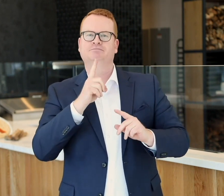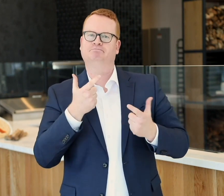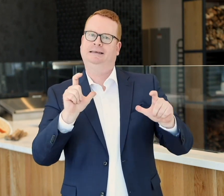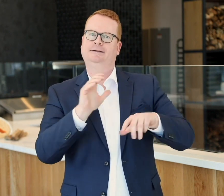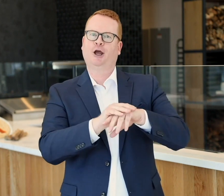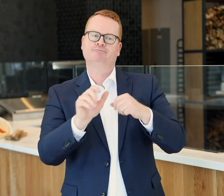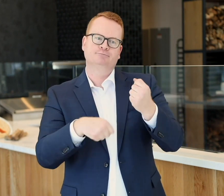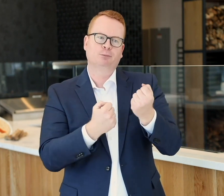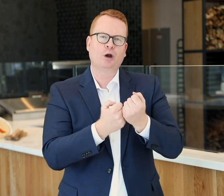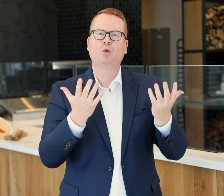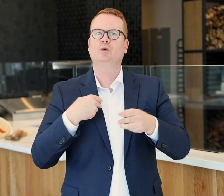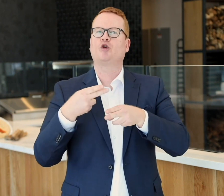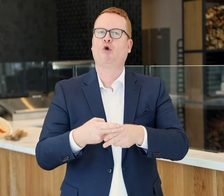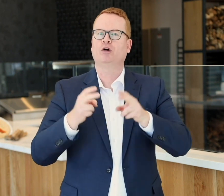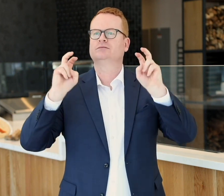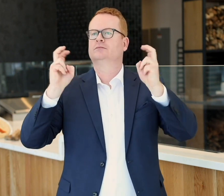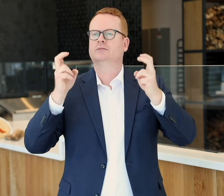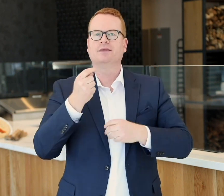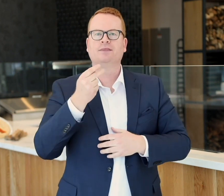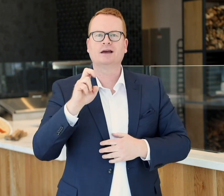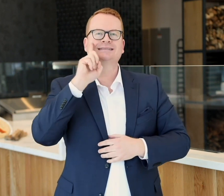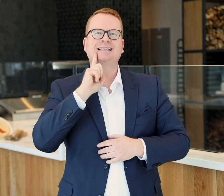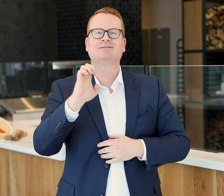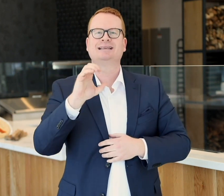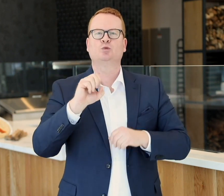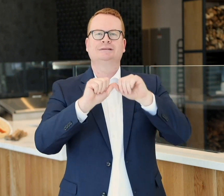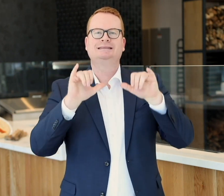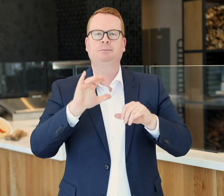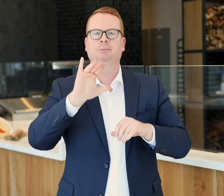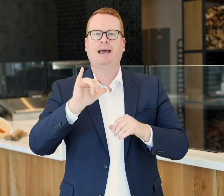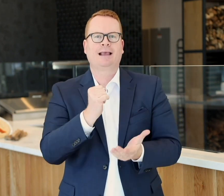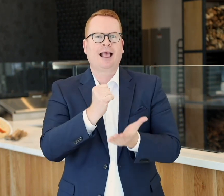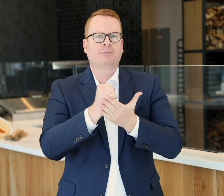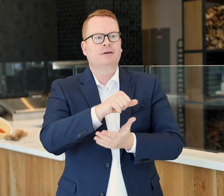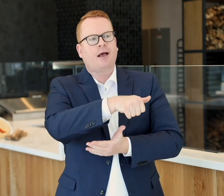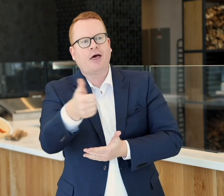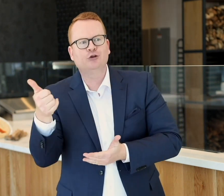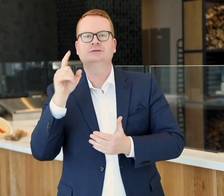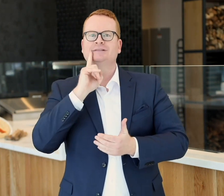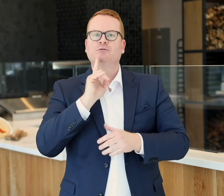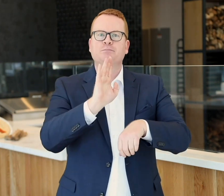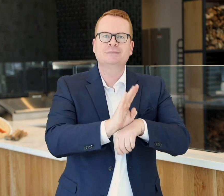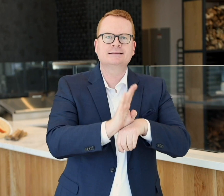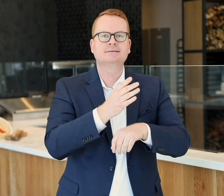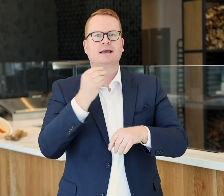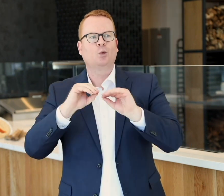Deaf people are big on supporting what we call the Deaf Ecosystem by helping other deaf businesses and